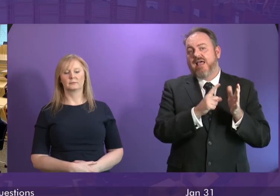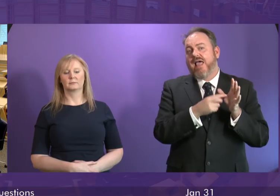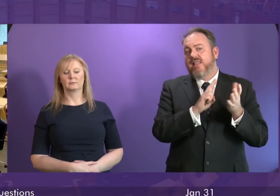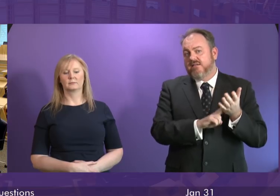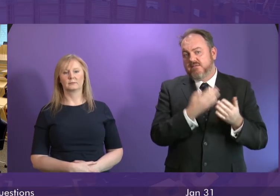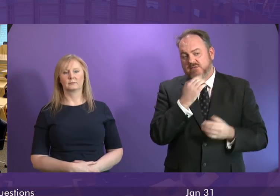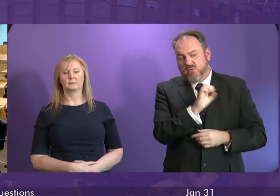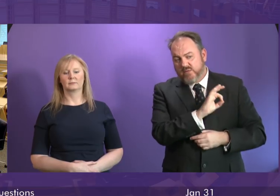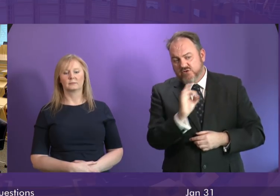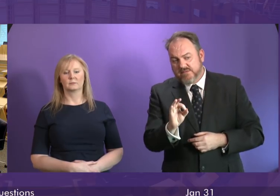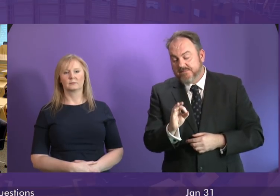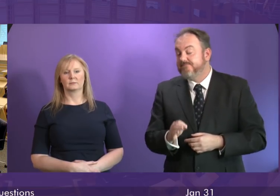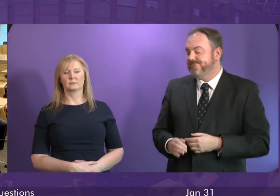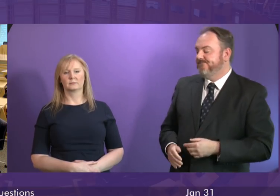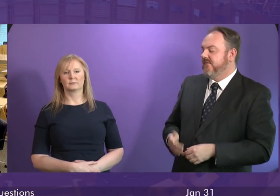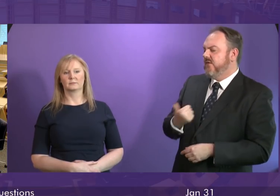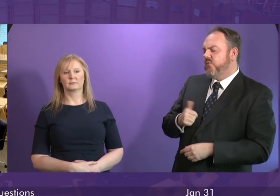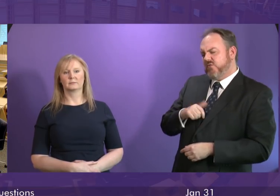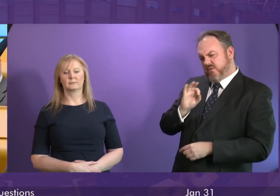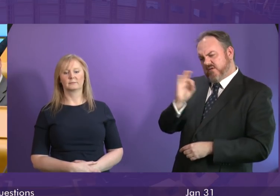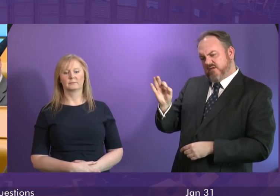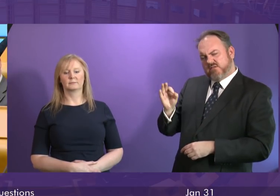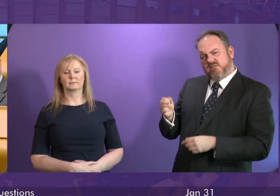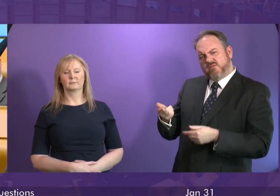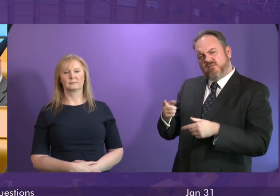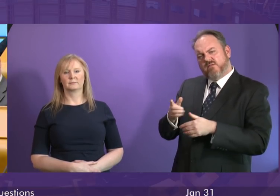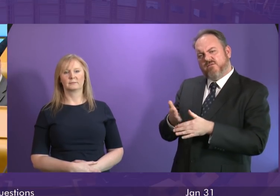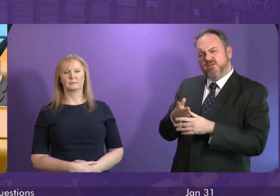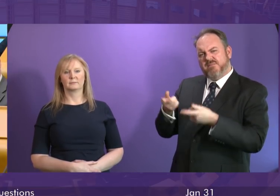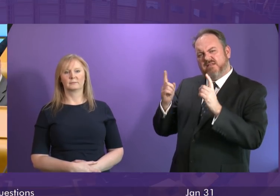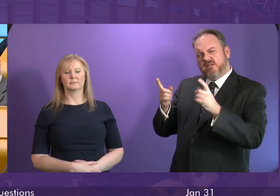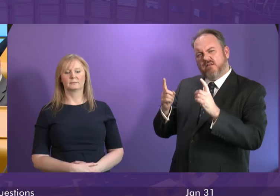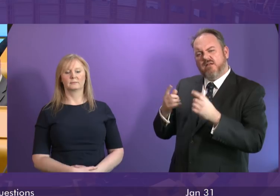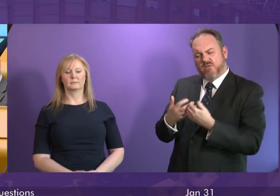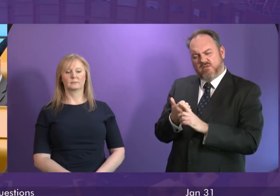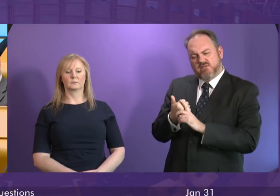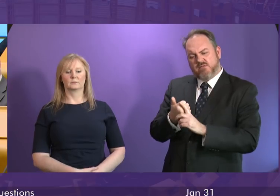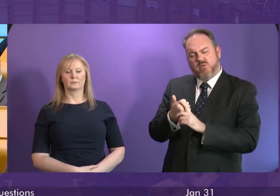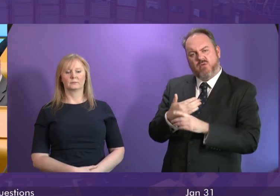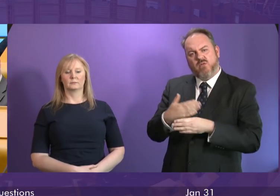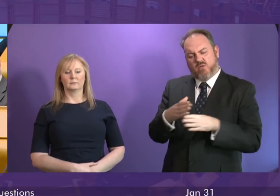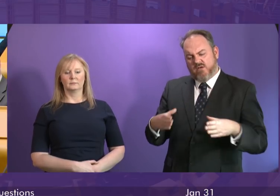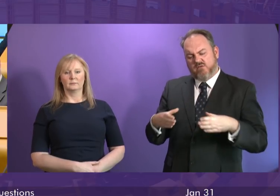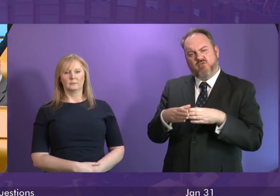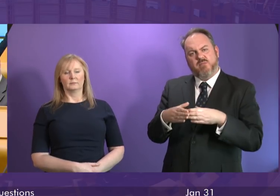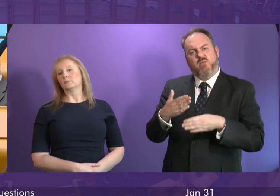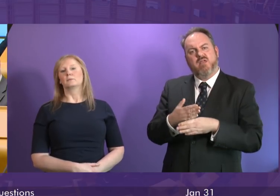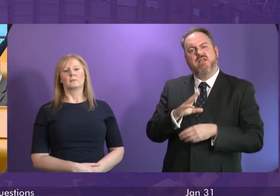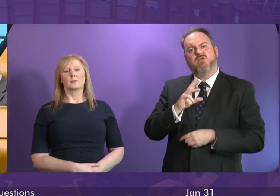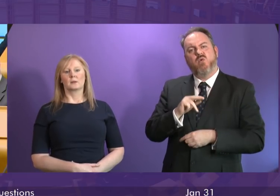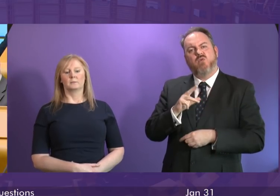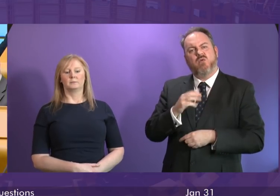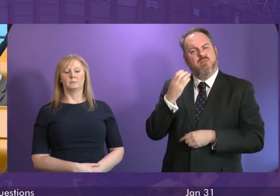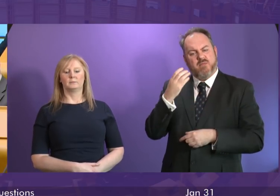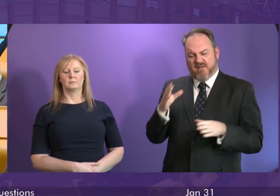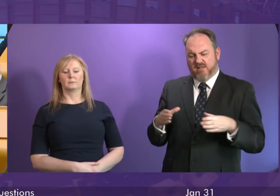to ask the first minister what the Scottish government can do to assist the workforce of the talk talk call centre in Stornaway